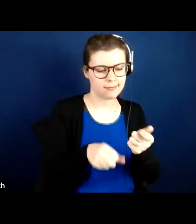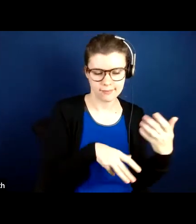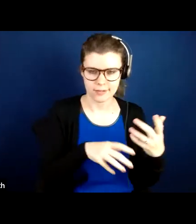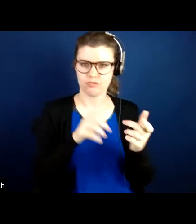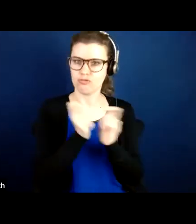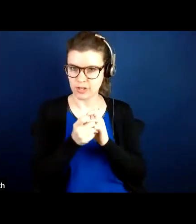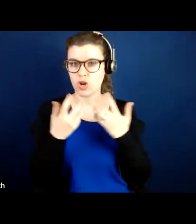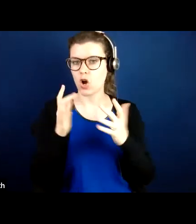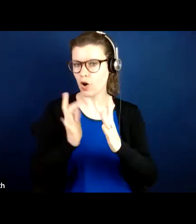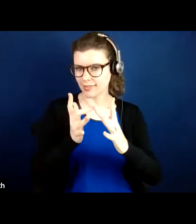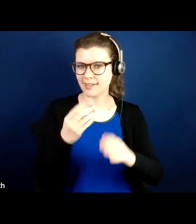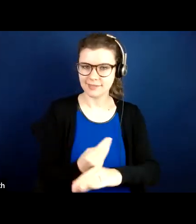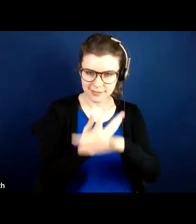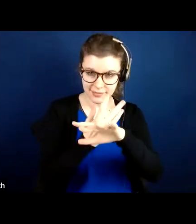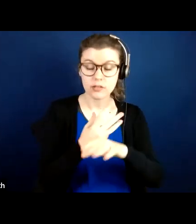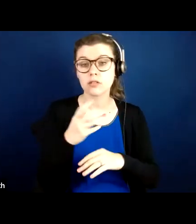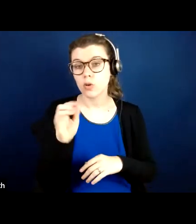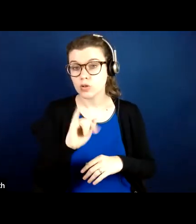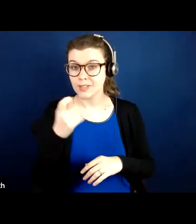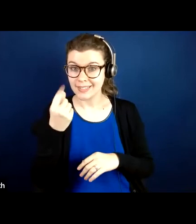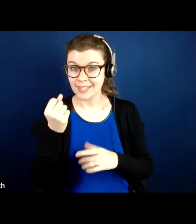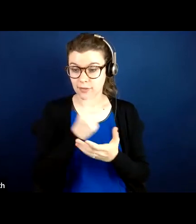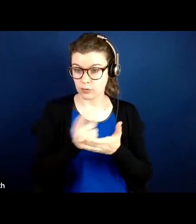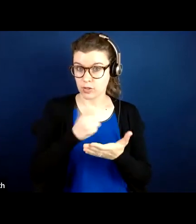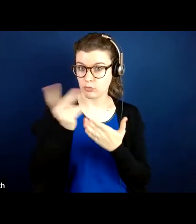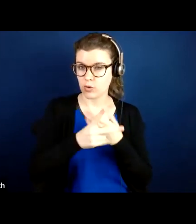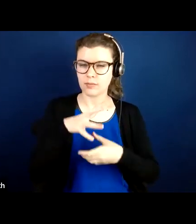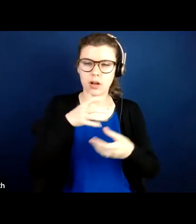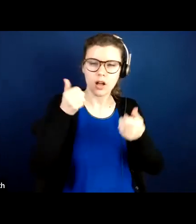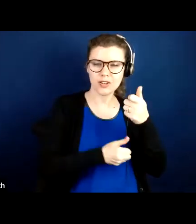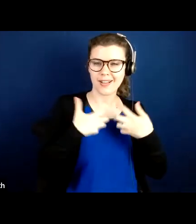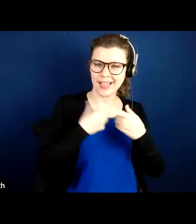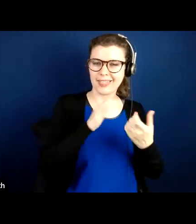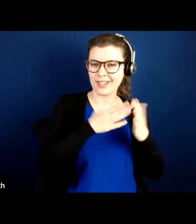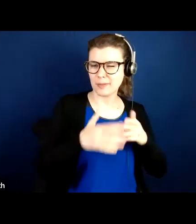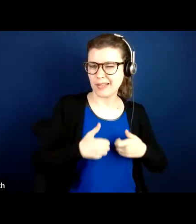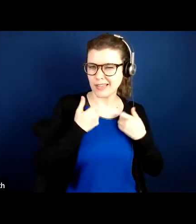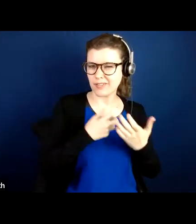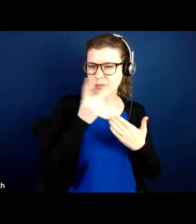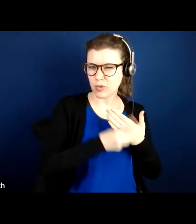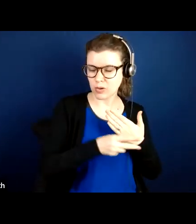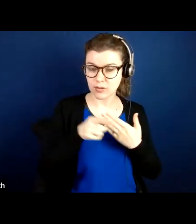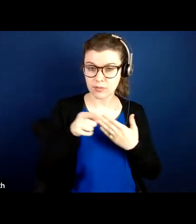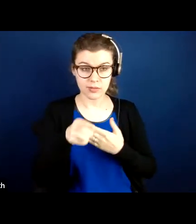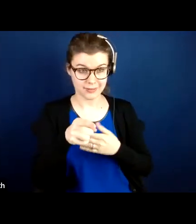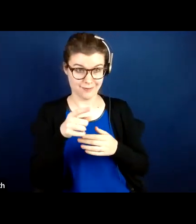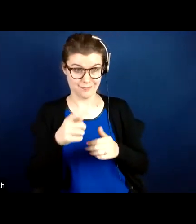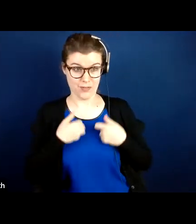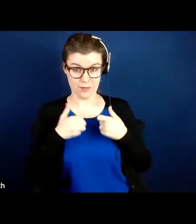form. It's also an 11 week program within the healthy community living program. It's focused on setting goals